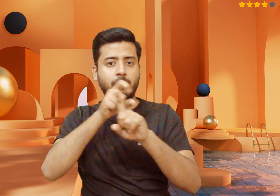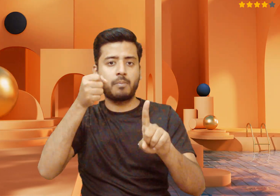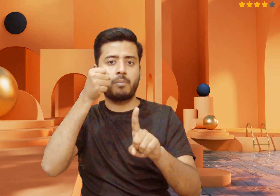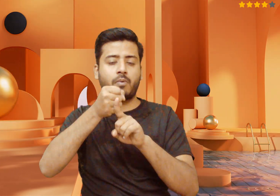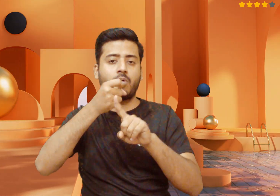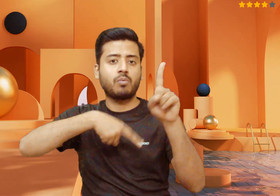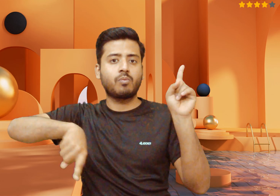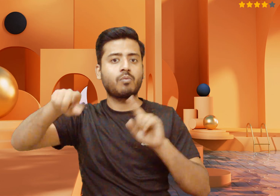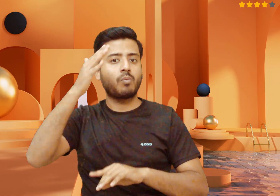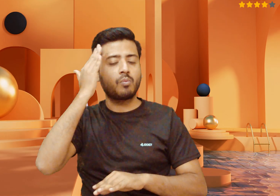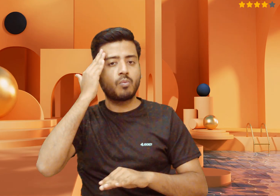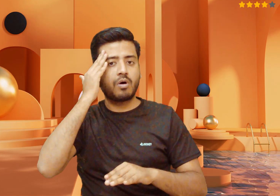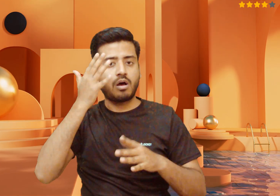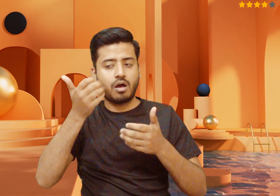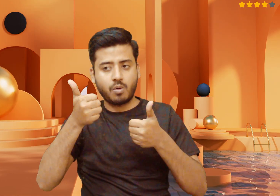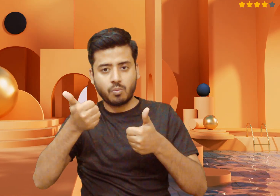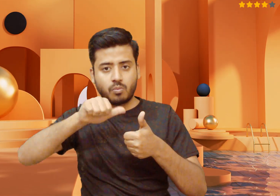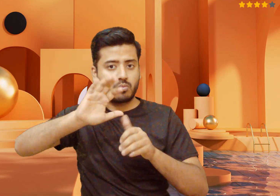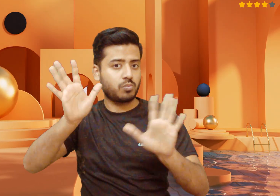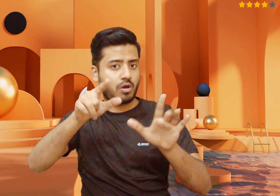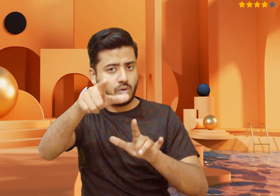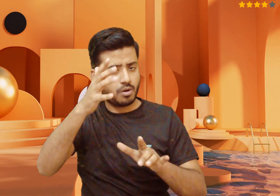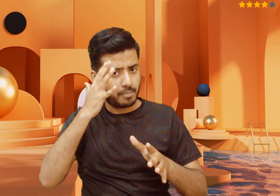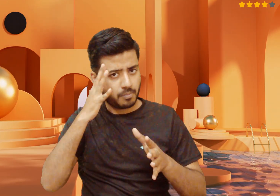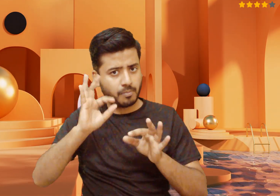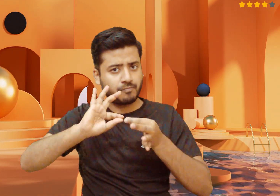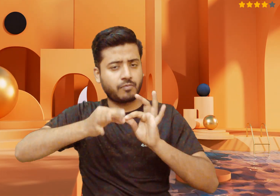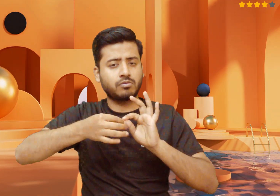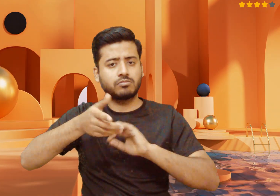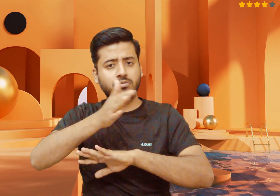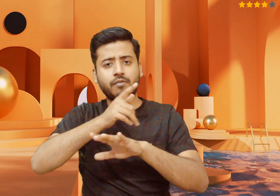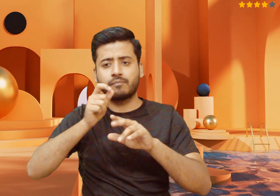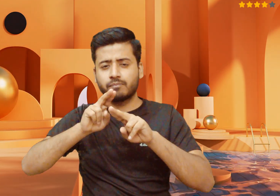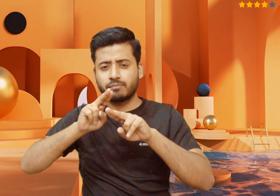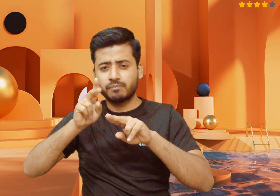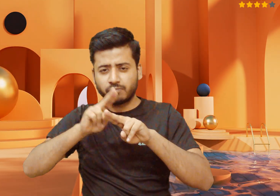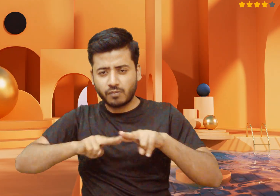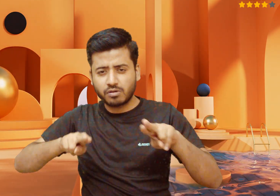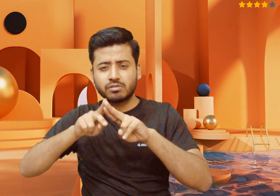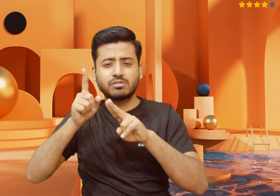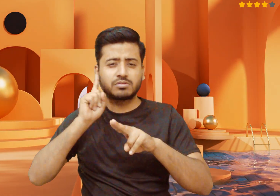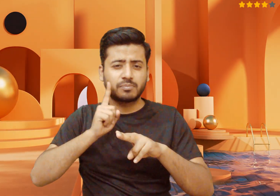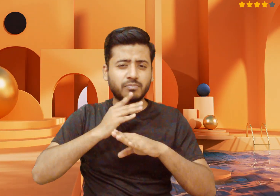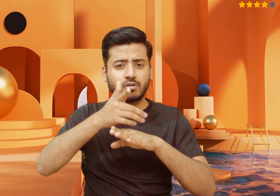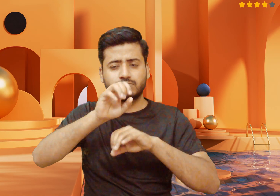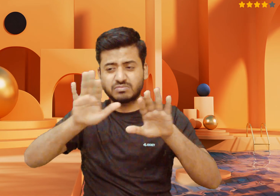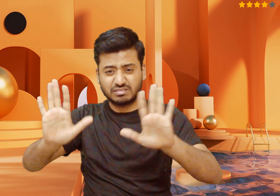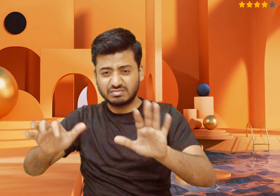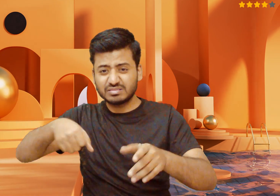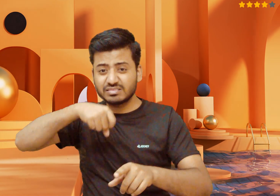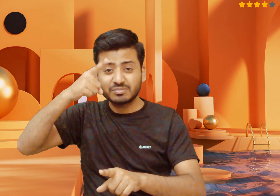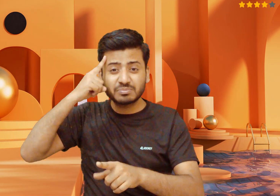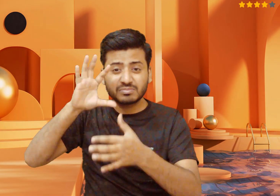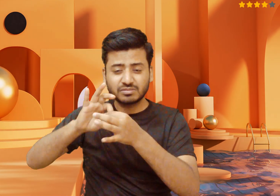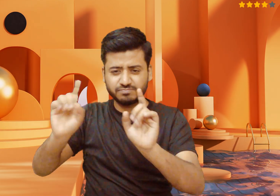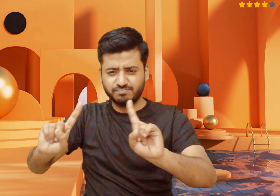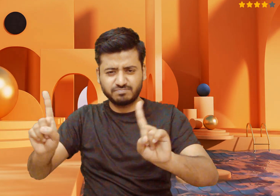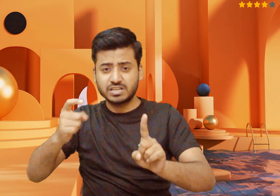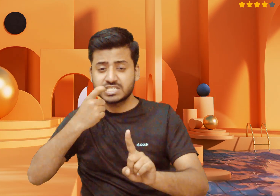items. Specific items banned. These include plates, cups, straws, trays, and polystyrene, along